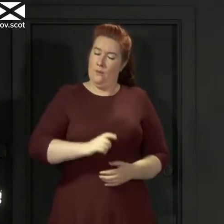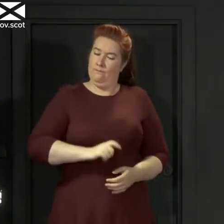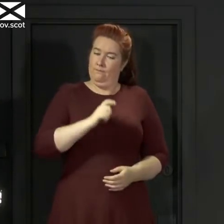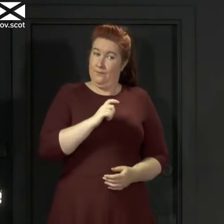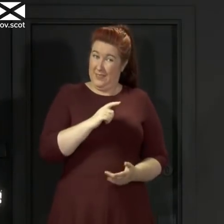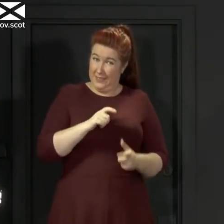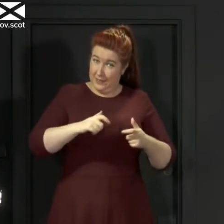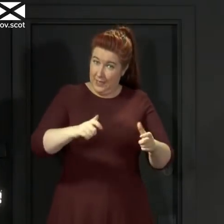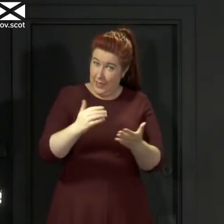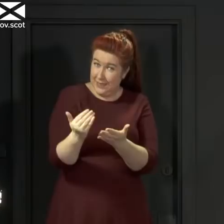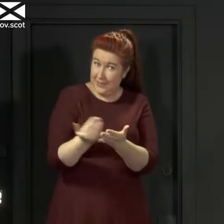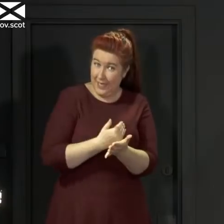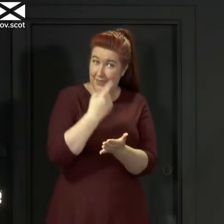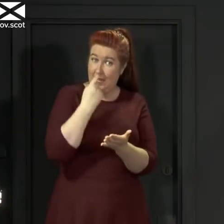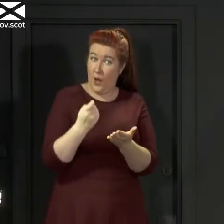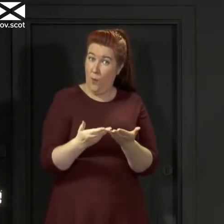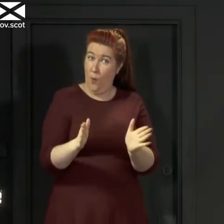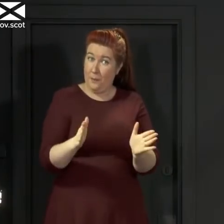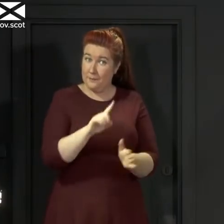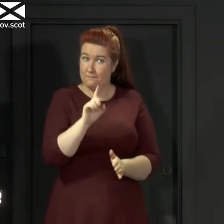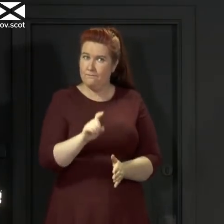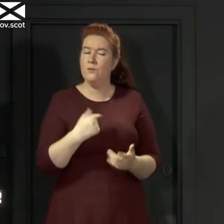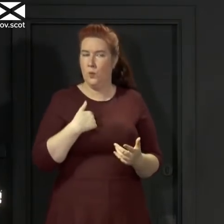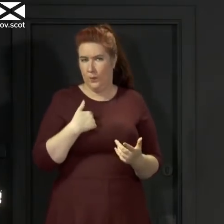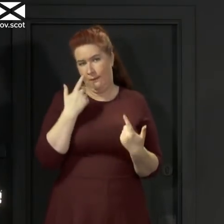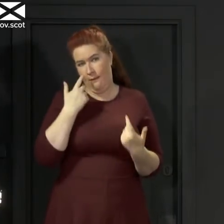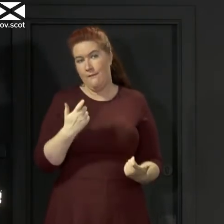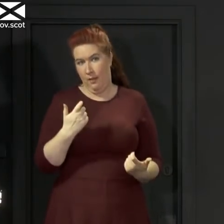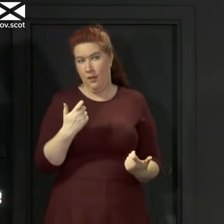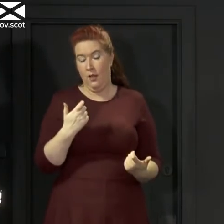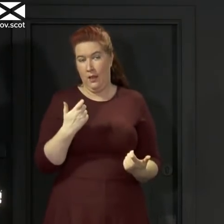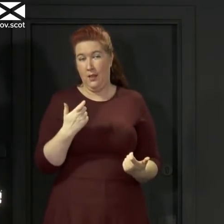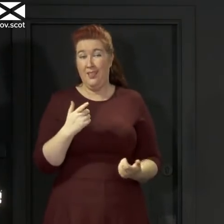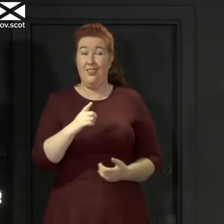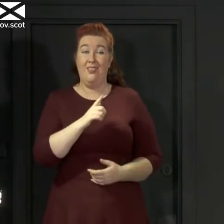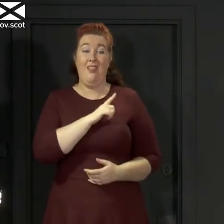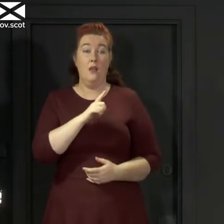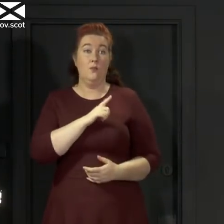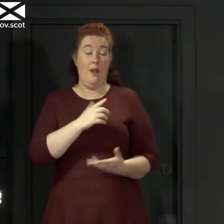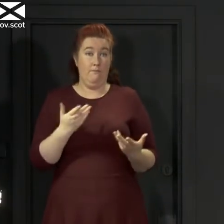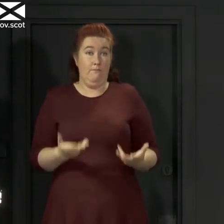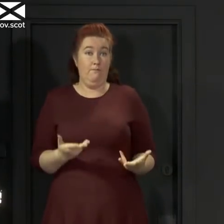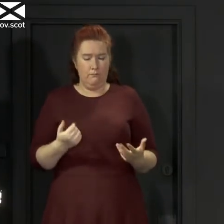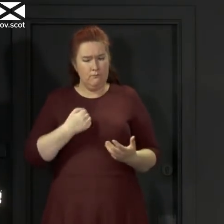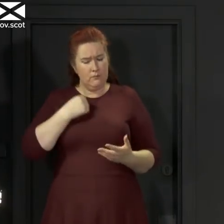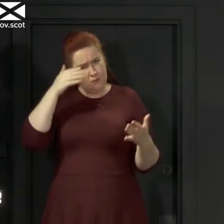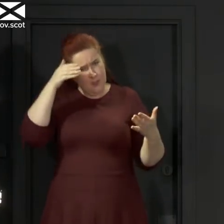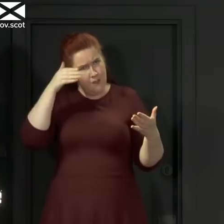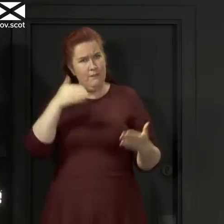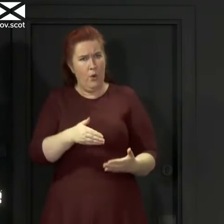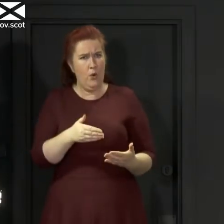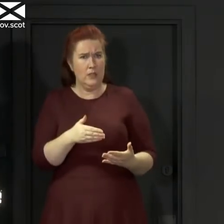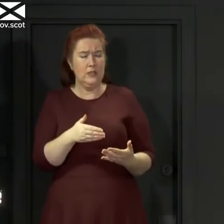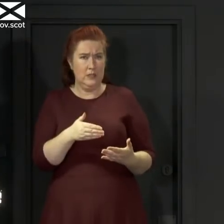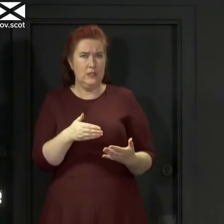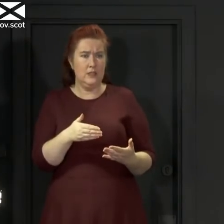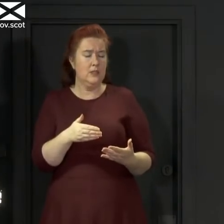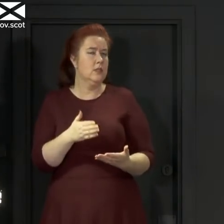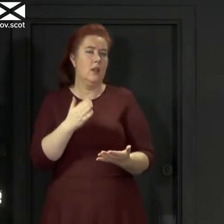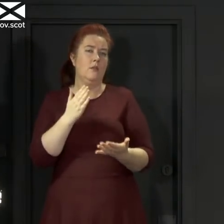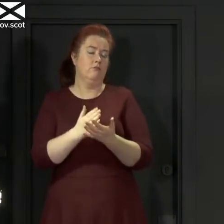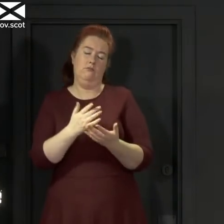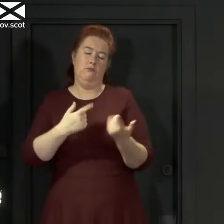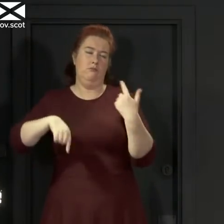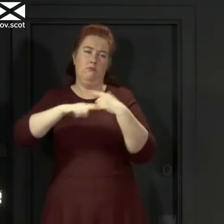restrictions further. And our main focus right now, and I think it is a priority that will have widespread